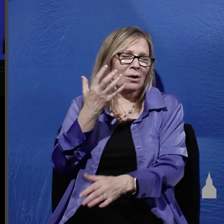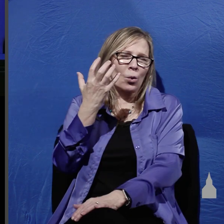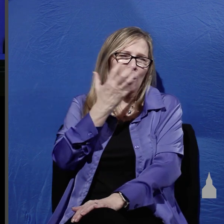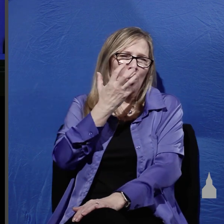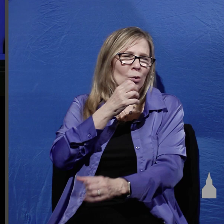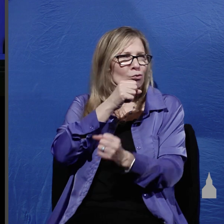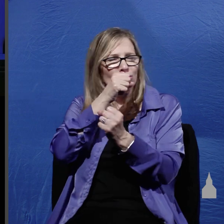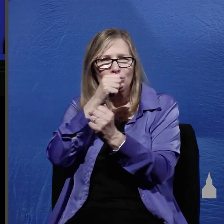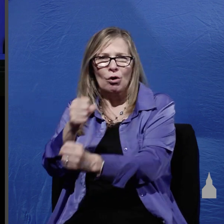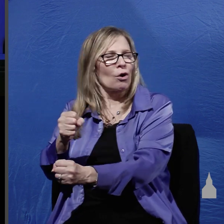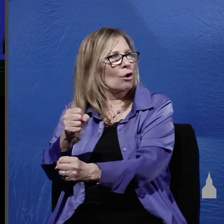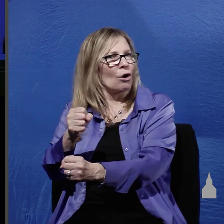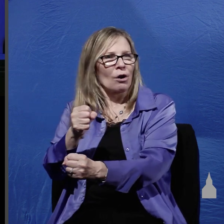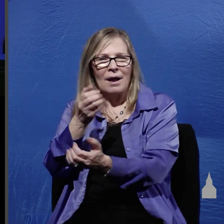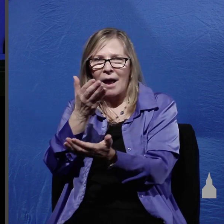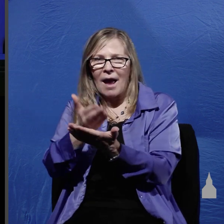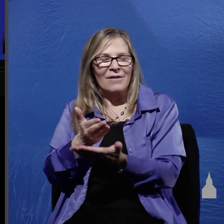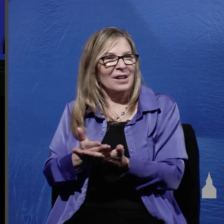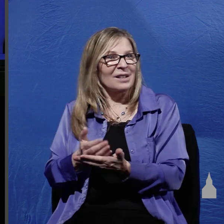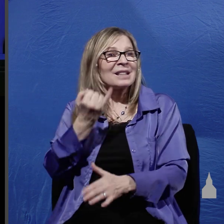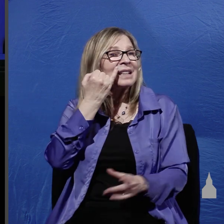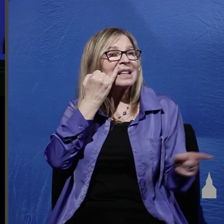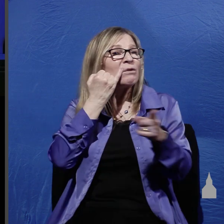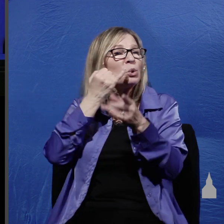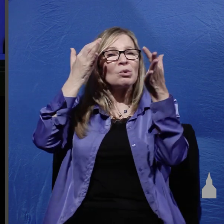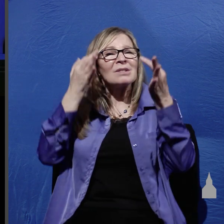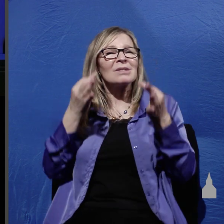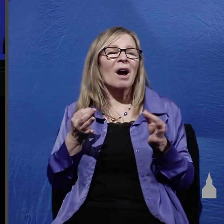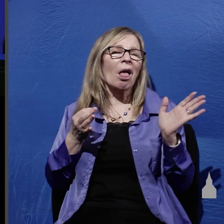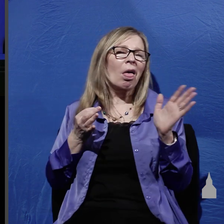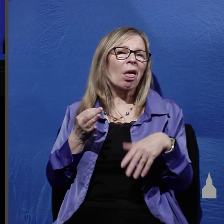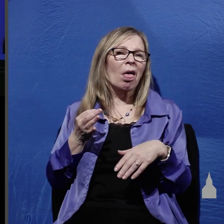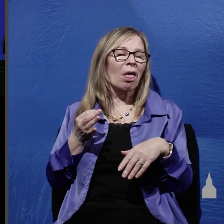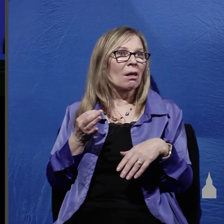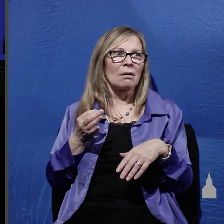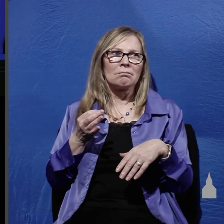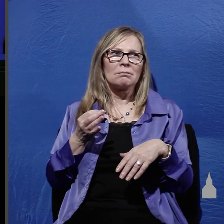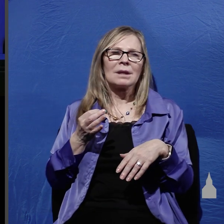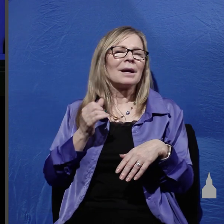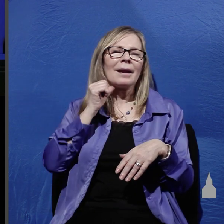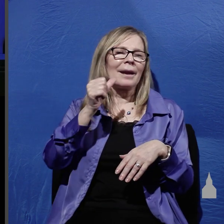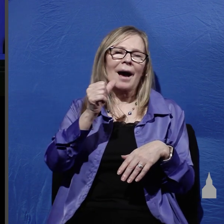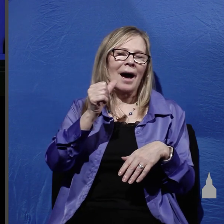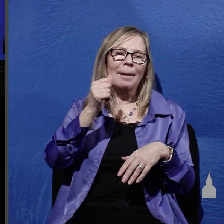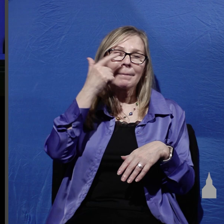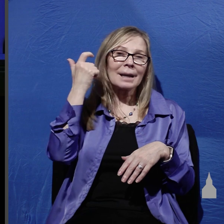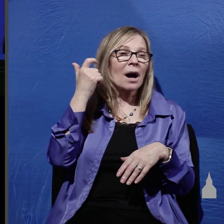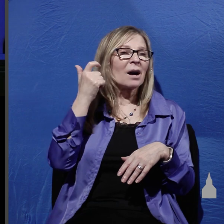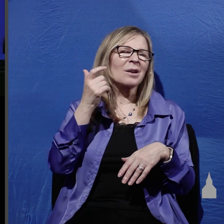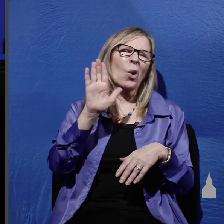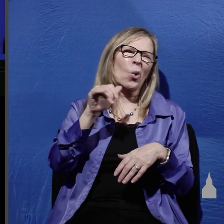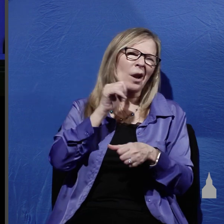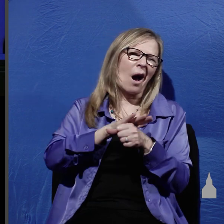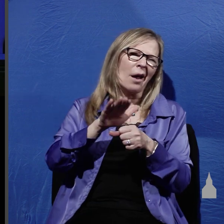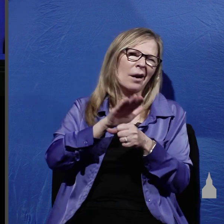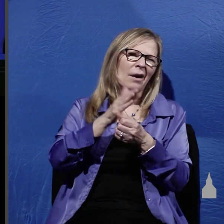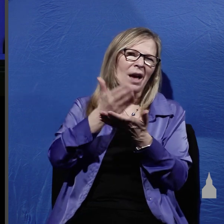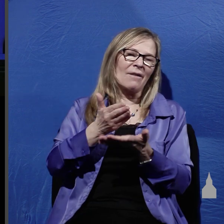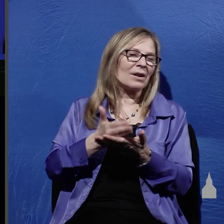the evidence is compelling if you choose not to believe it it won't be because there isn't enough evidence to convince you it's because you don't want to surrender